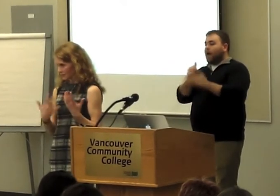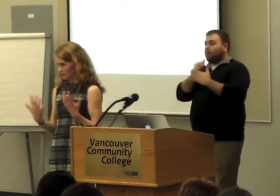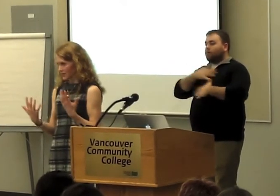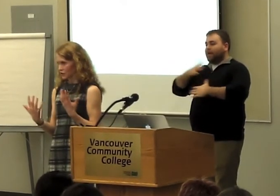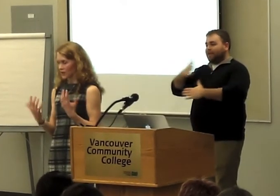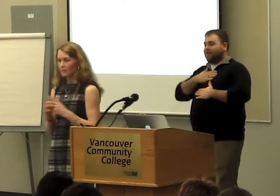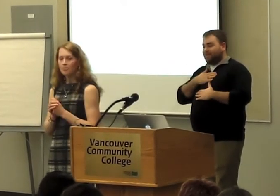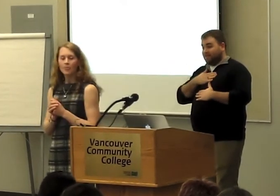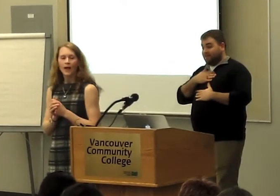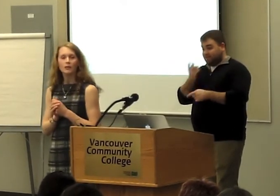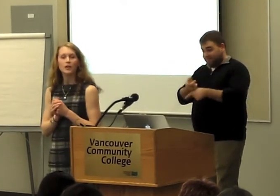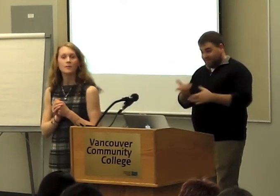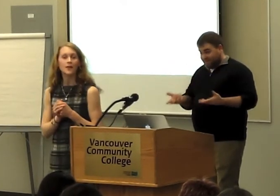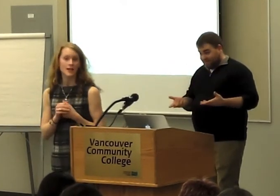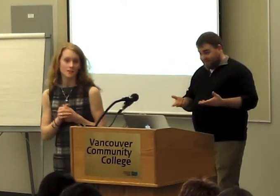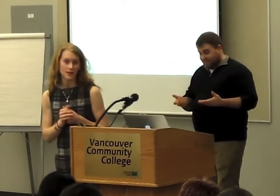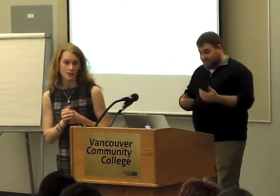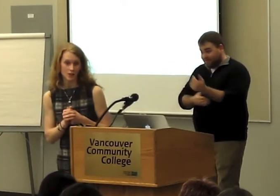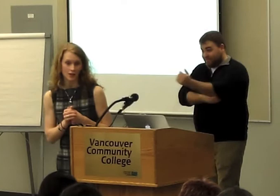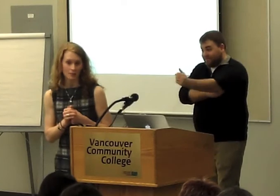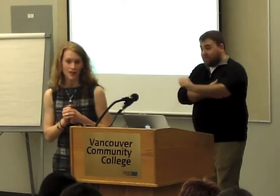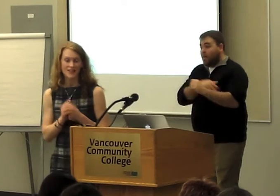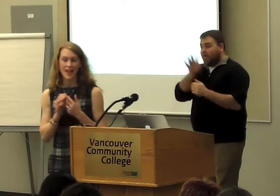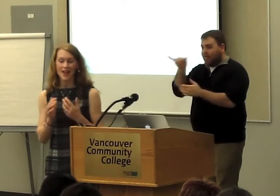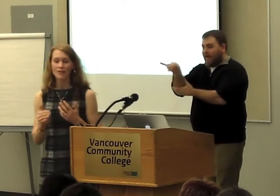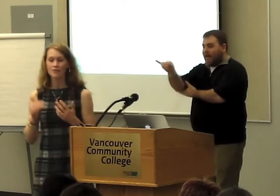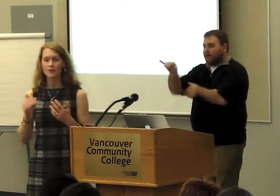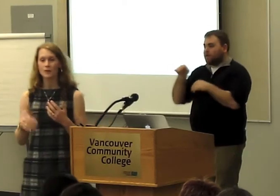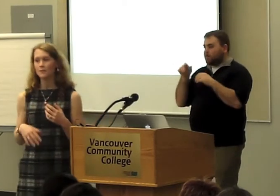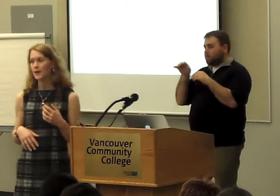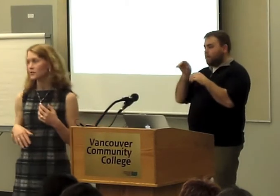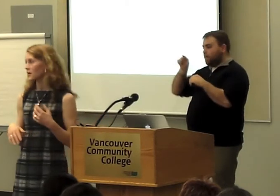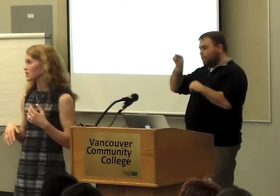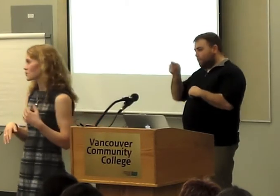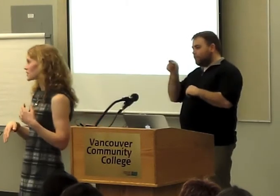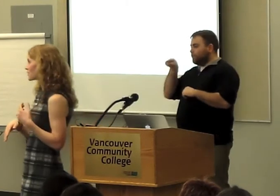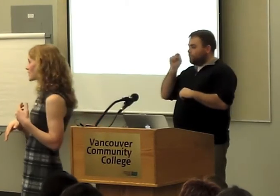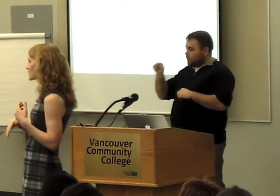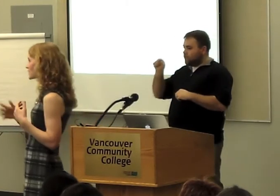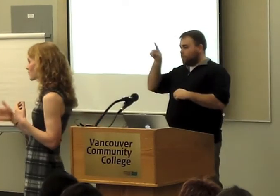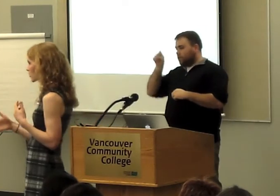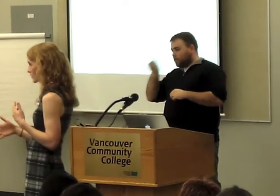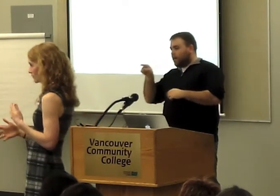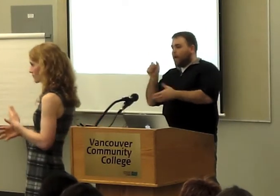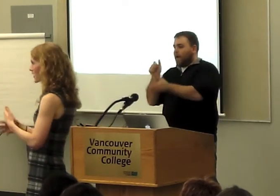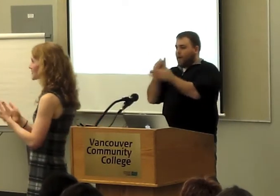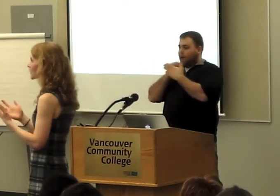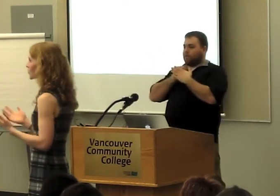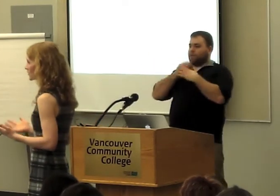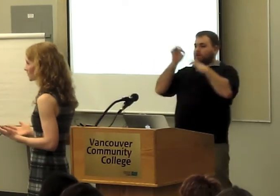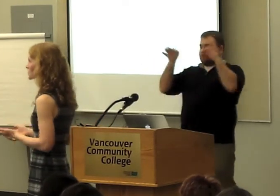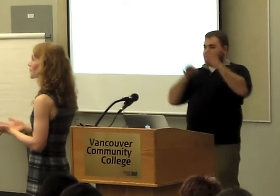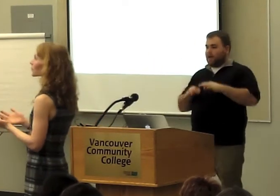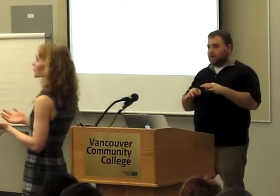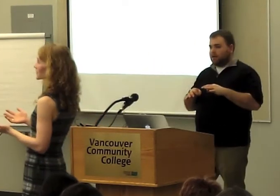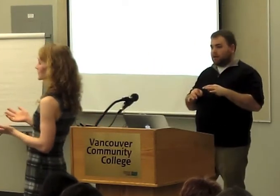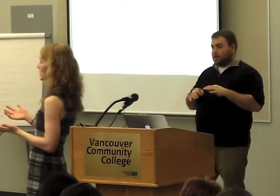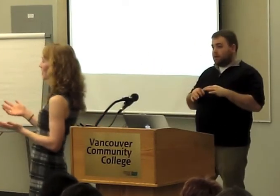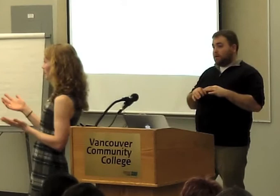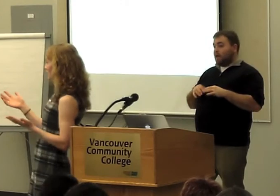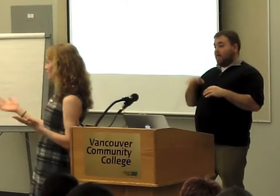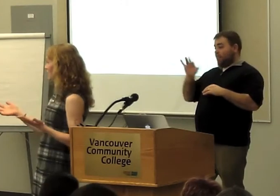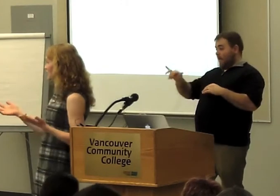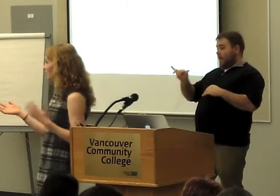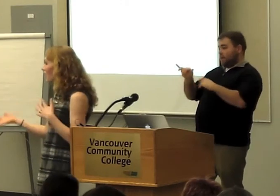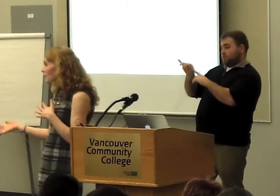my teaching. I would humanize my teaching. Because every form of punctuation was invented somewhere, by someone, for some purpose.